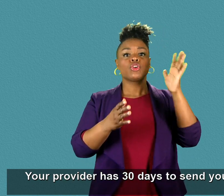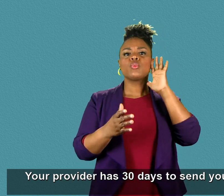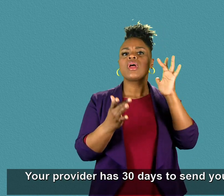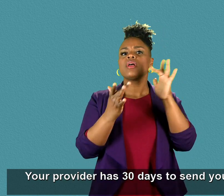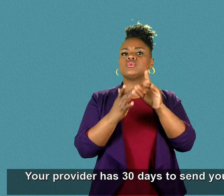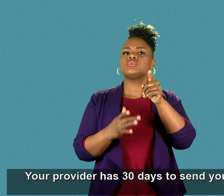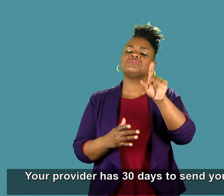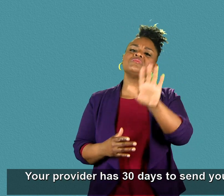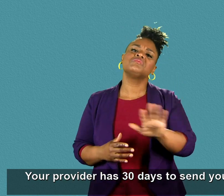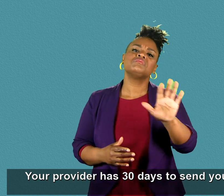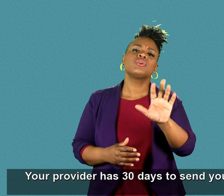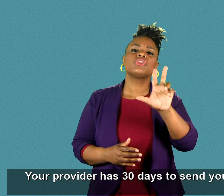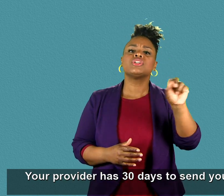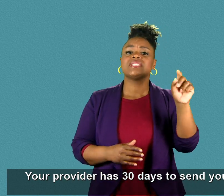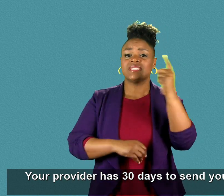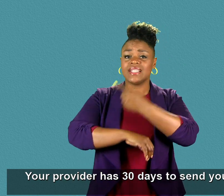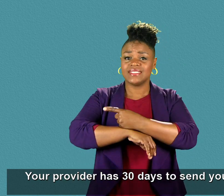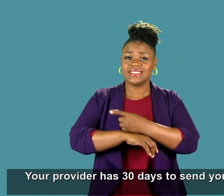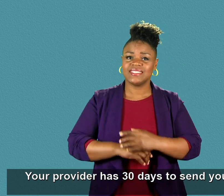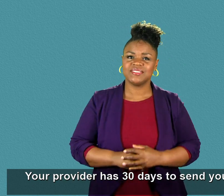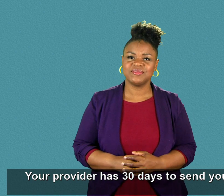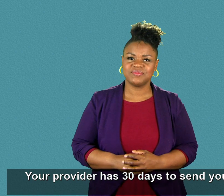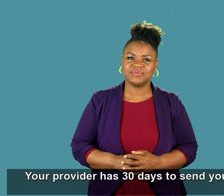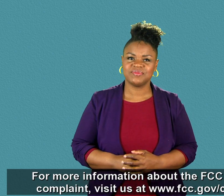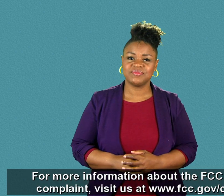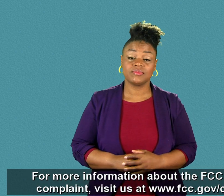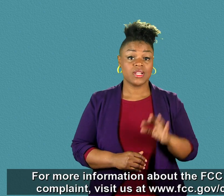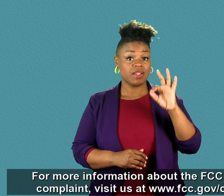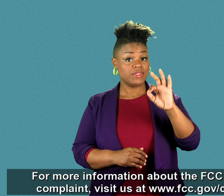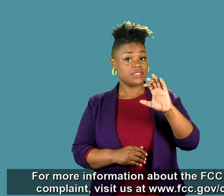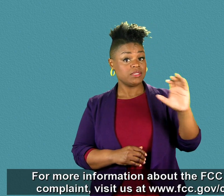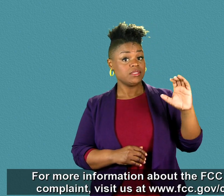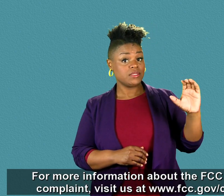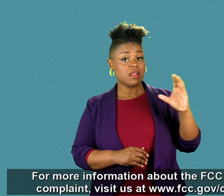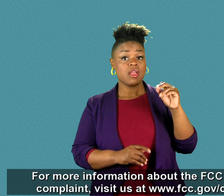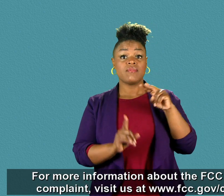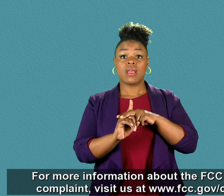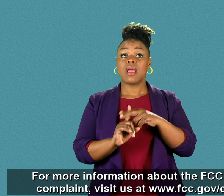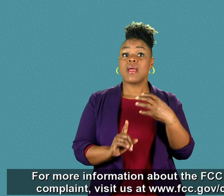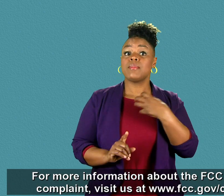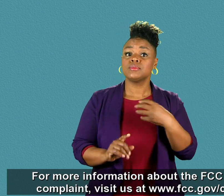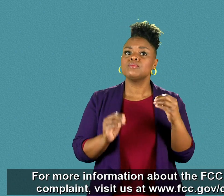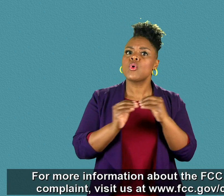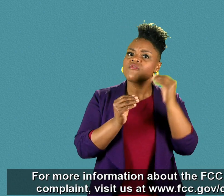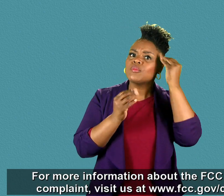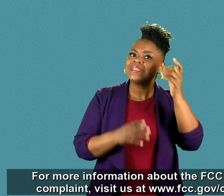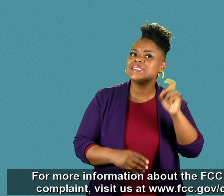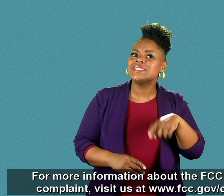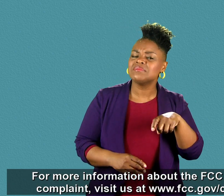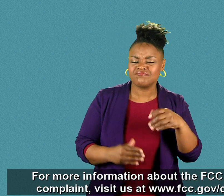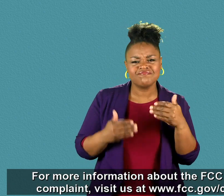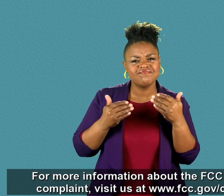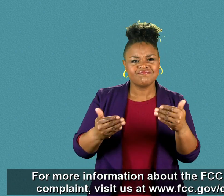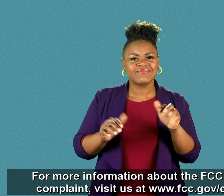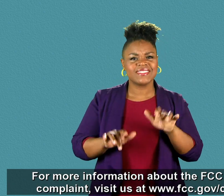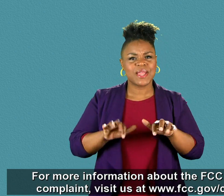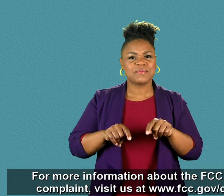to send you a response. For more information about the FCC and filing a complaint, visit us at www